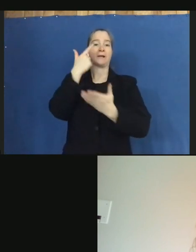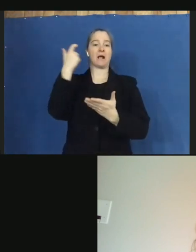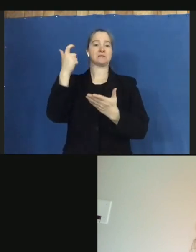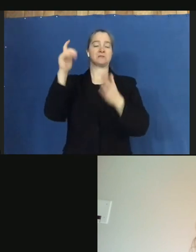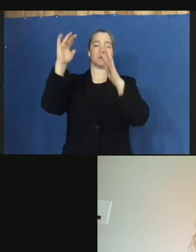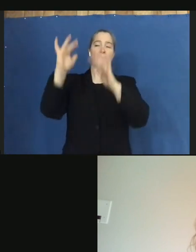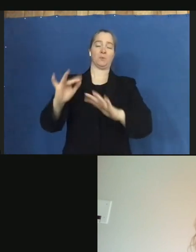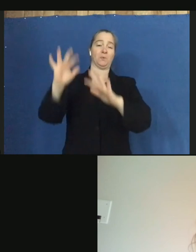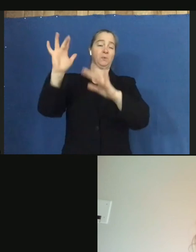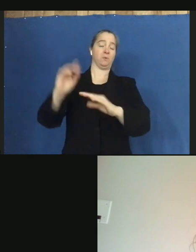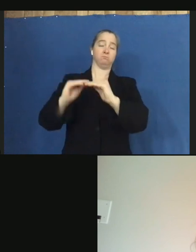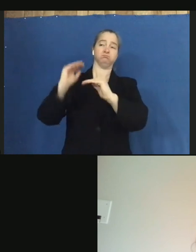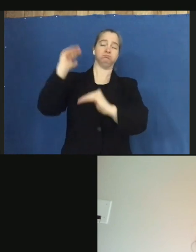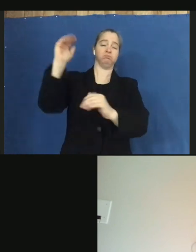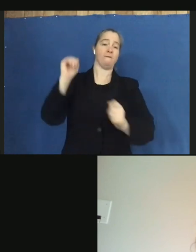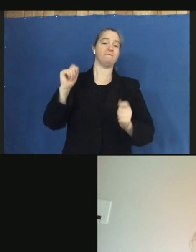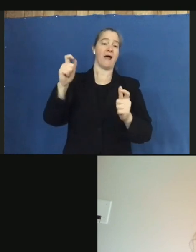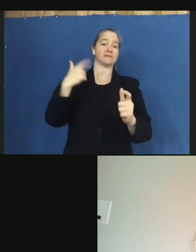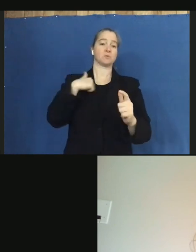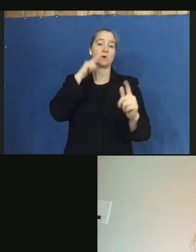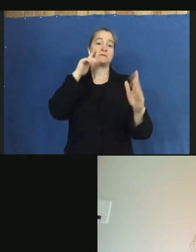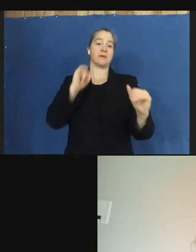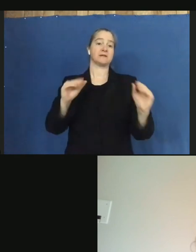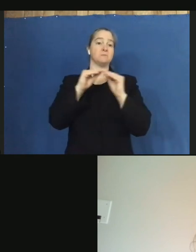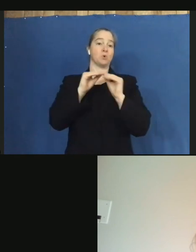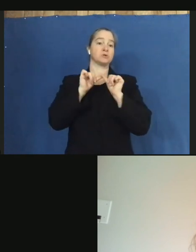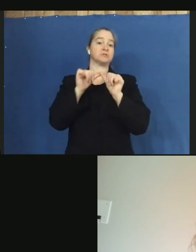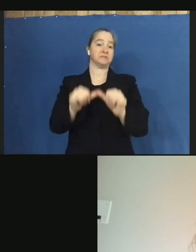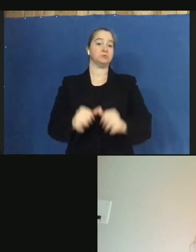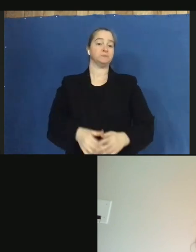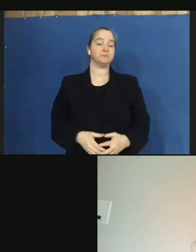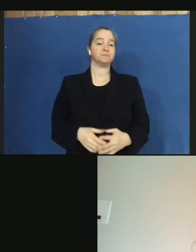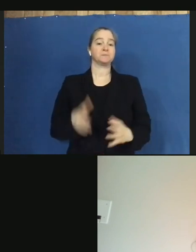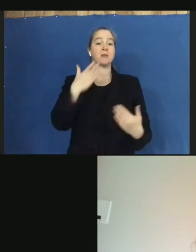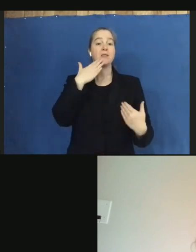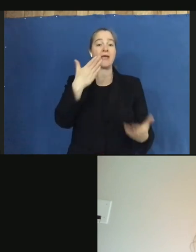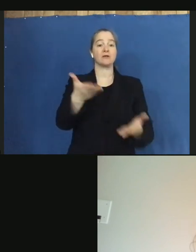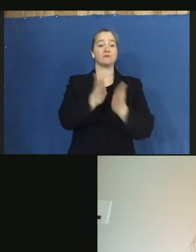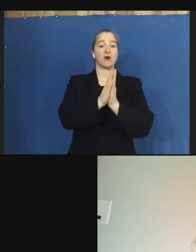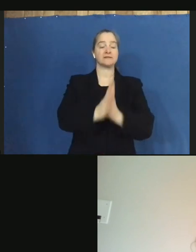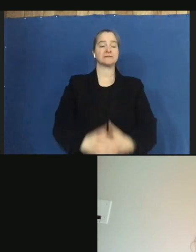hard-hit area, and we're anticipating that. But thank you for the question.